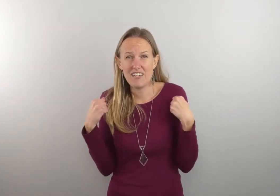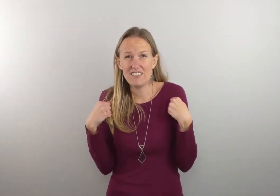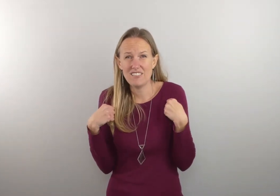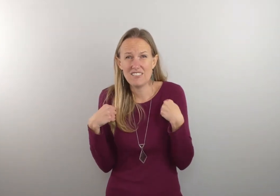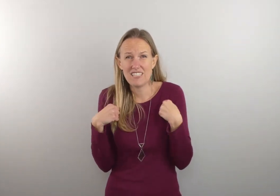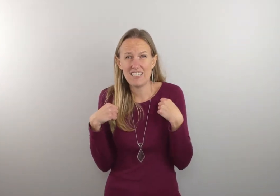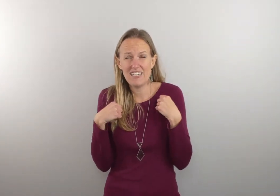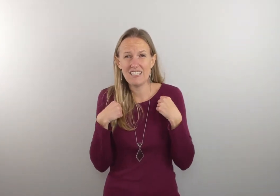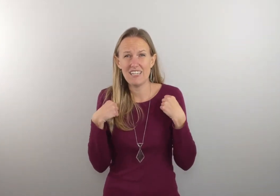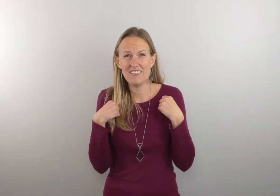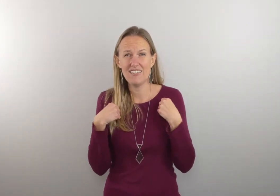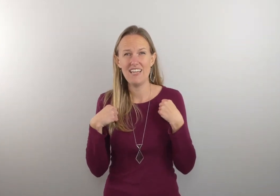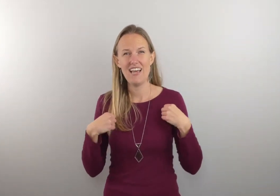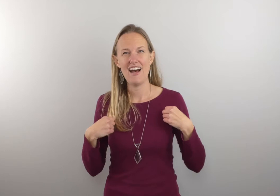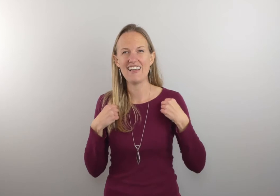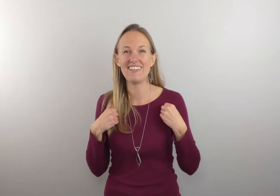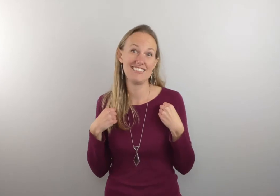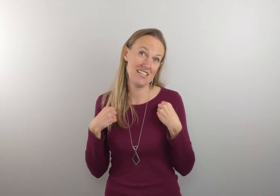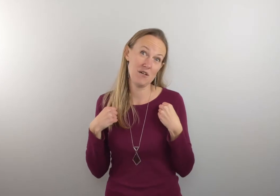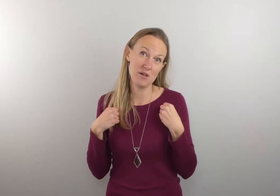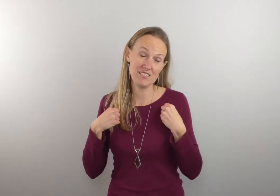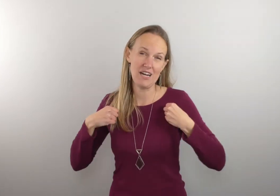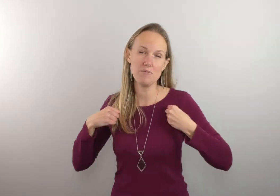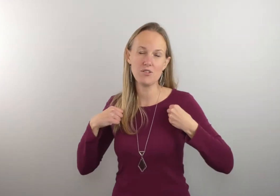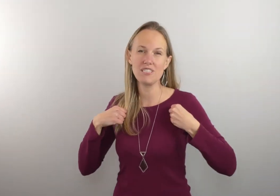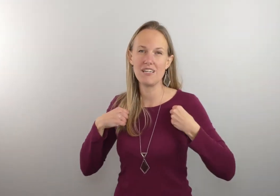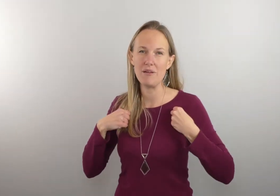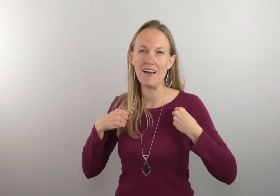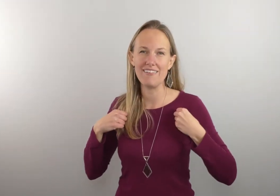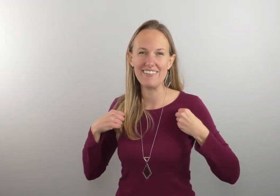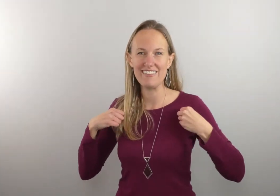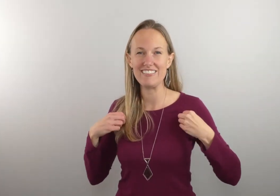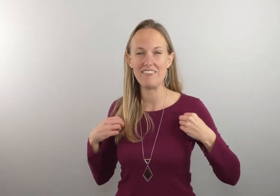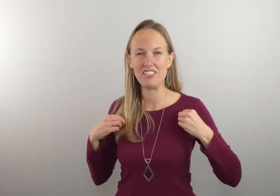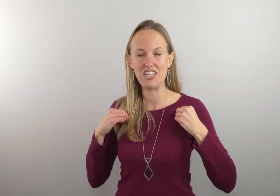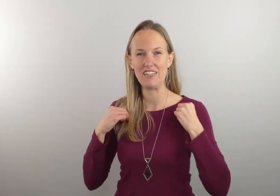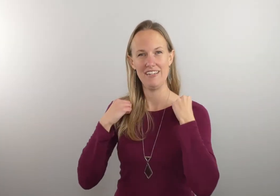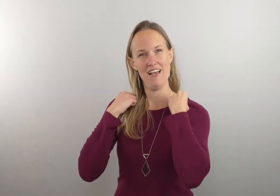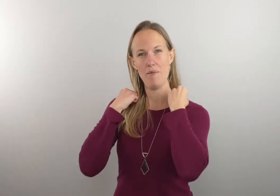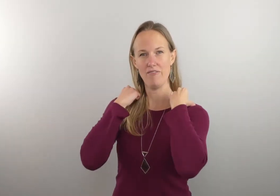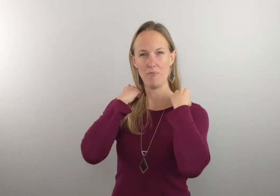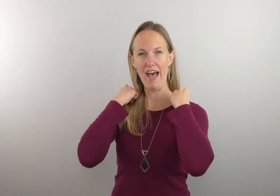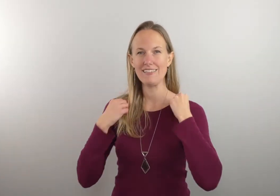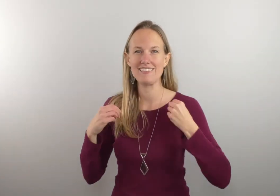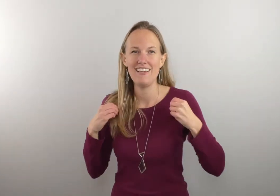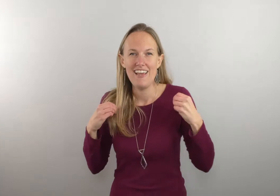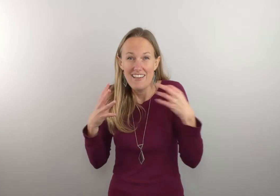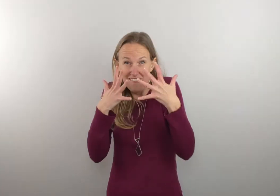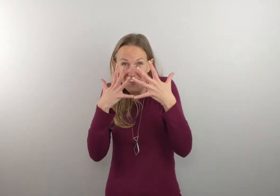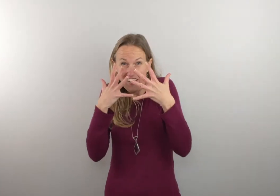so you start here kind of I like to say your bra strap sorry gentlemen I don't you'll just have to start above your pecs fear